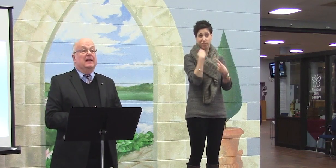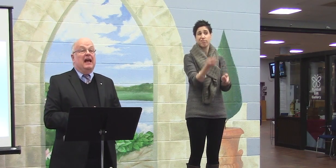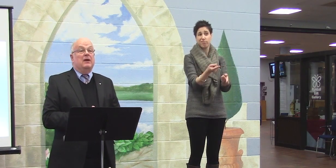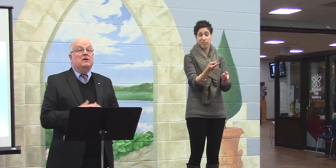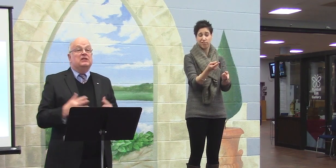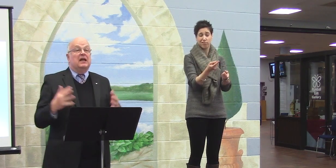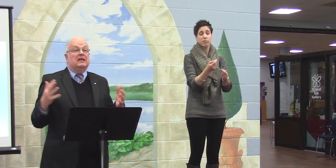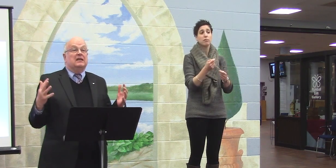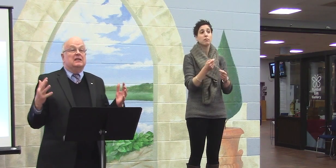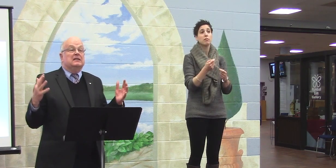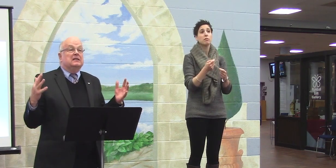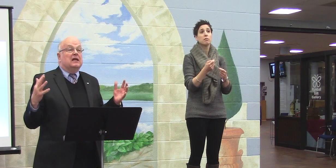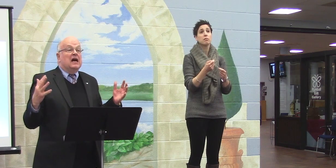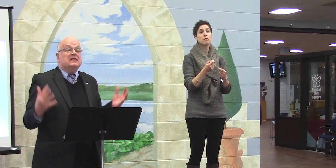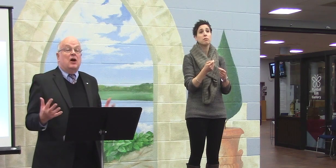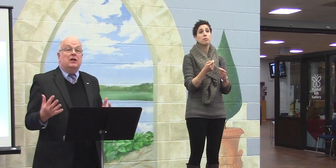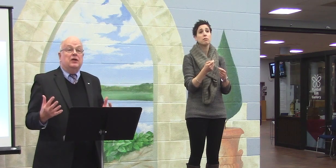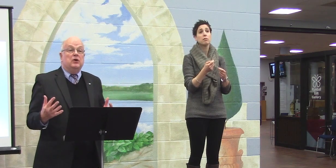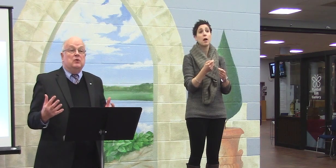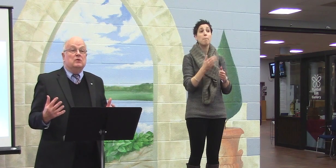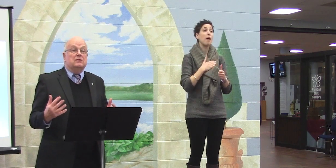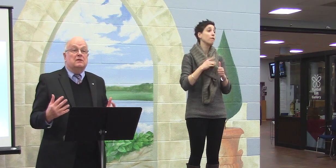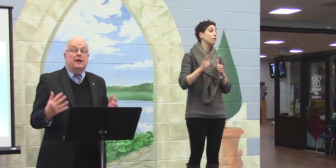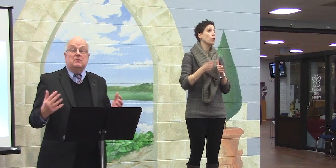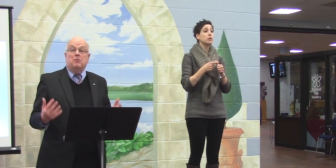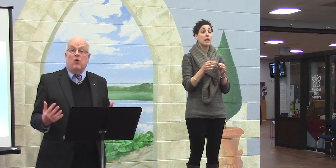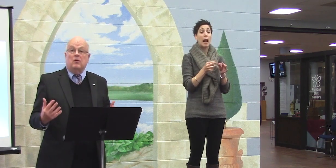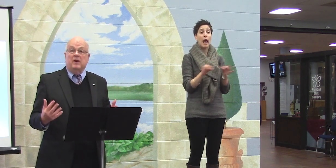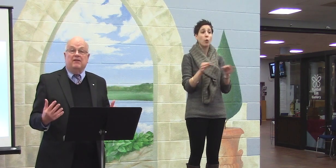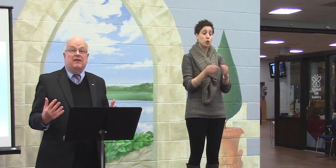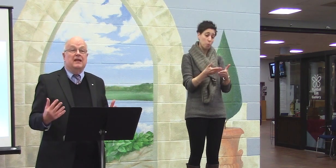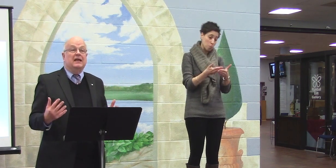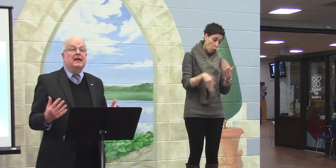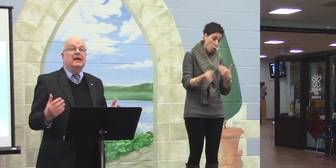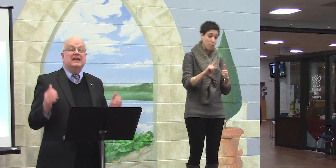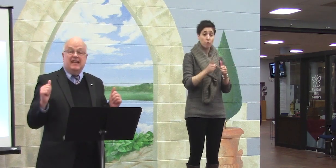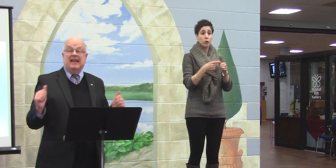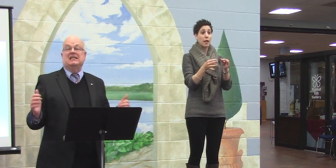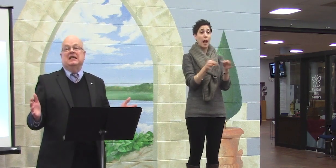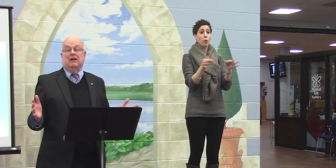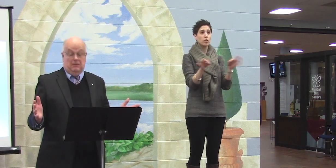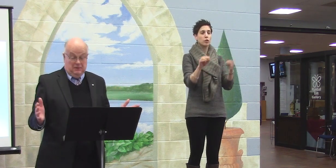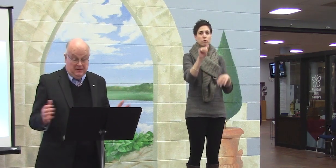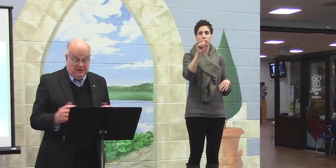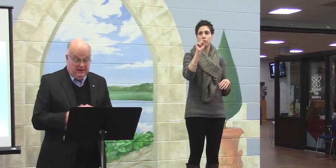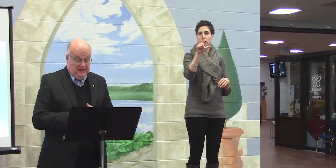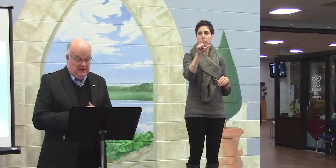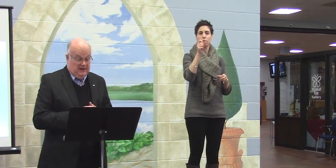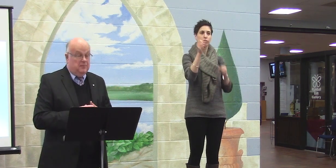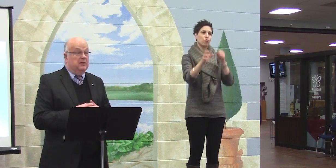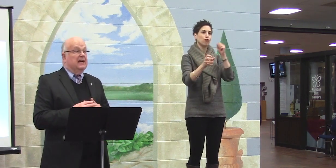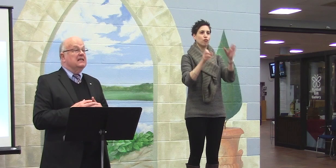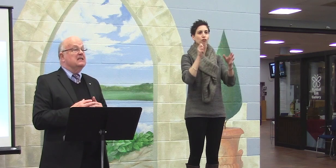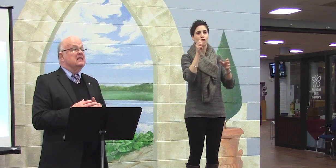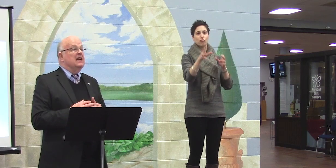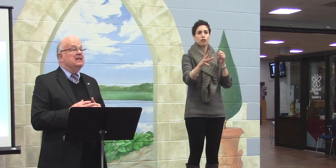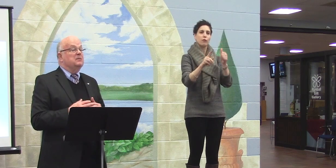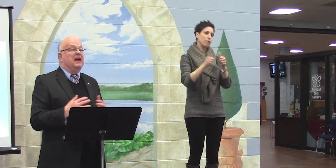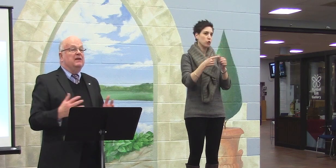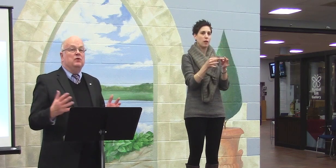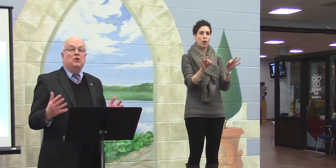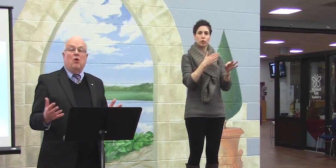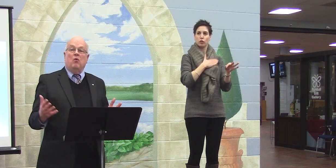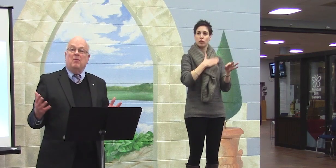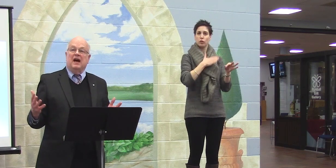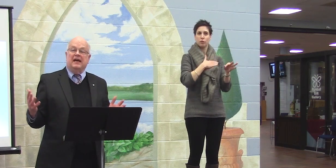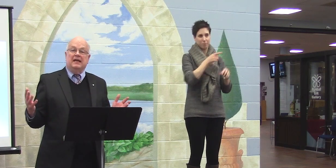The language that I started to use, that I was born with, is ASL because as